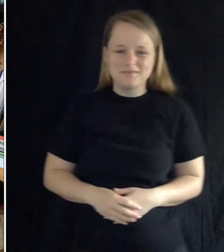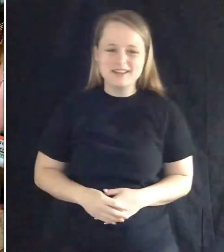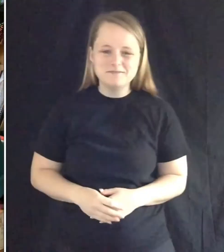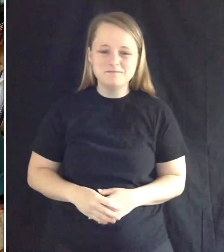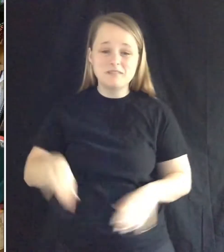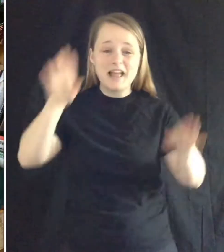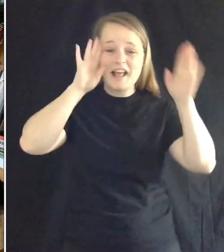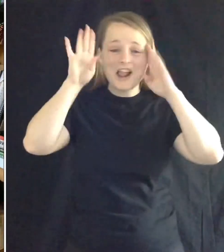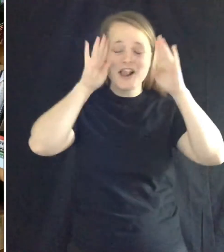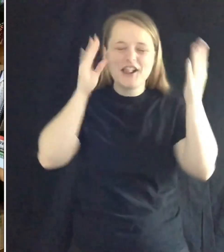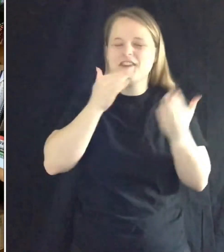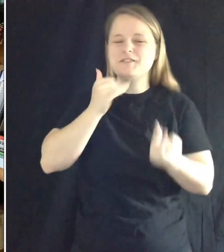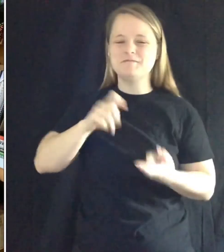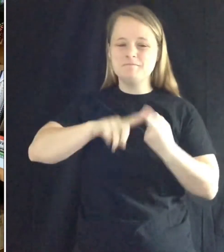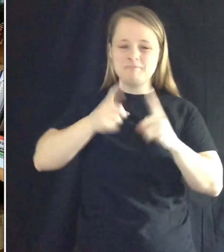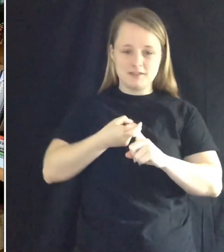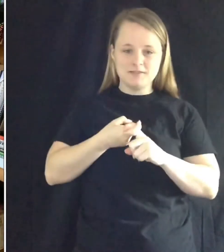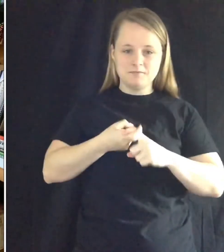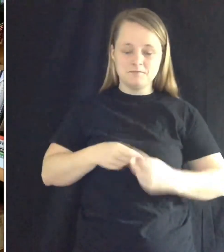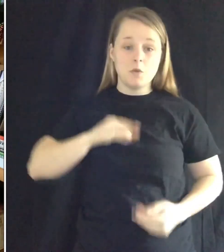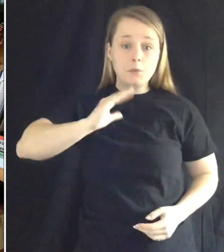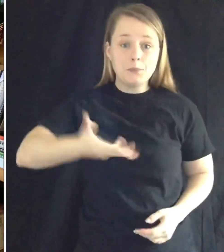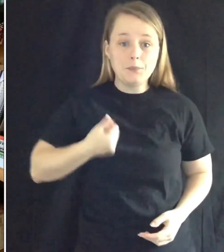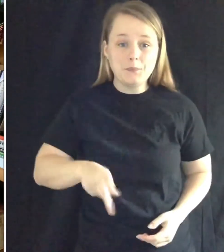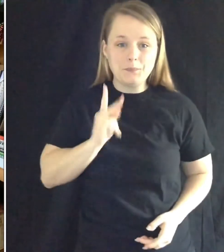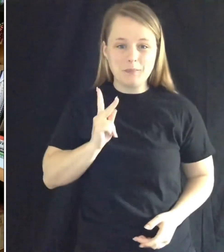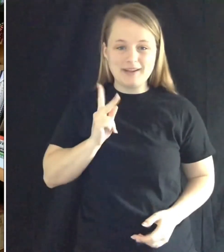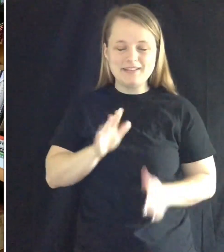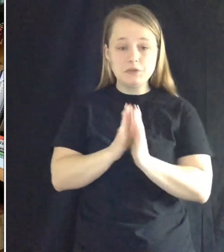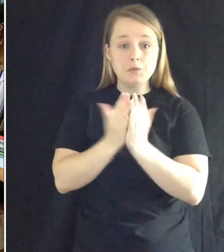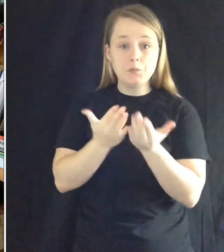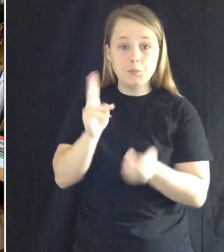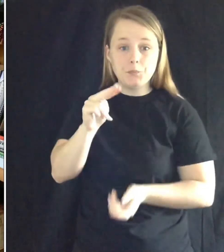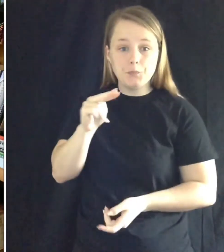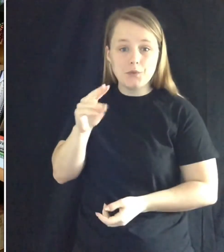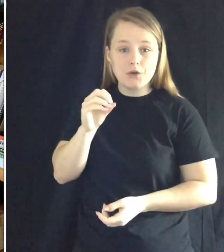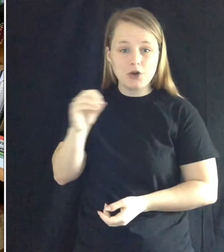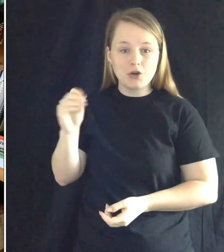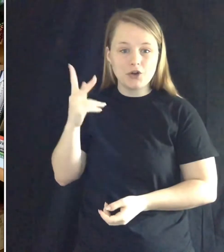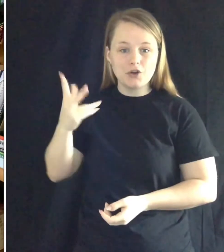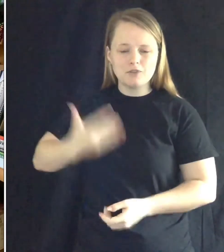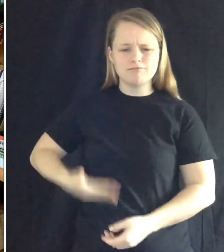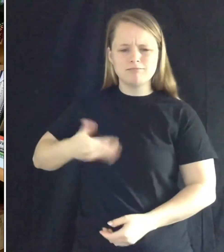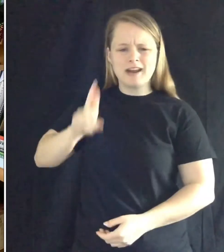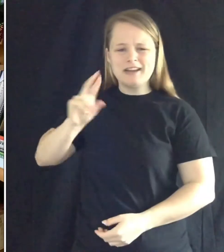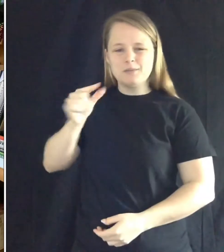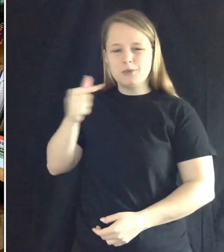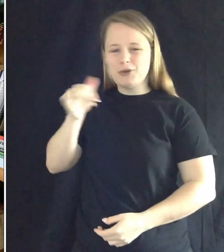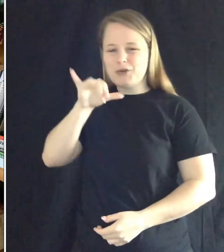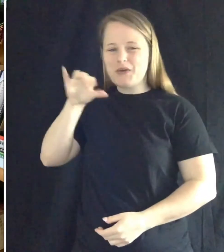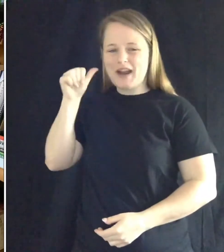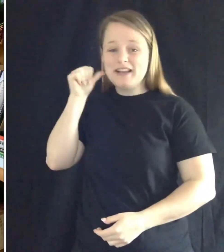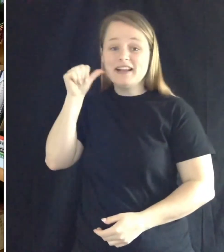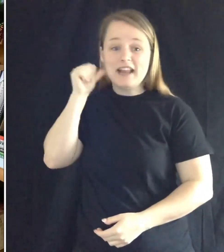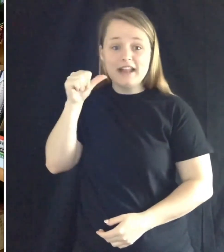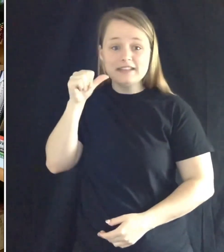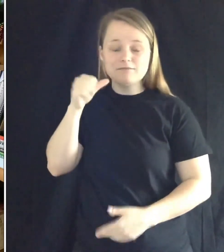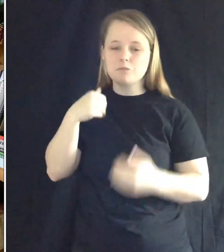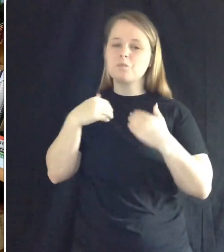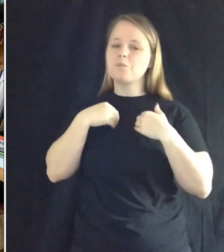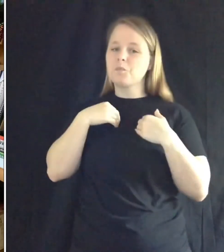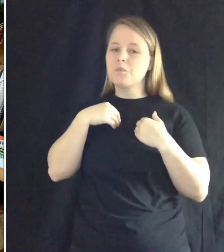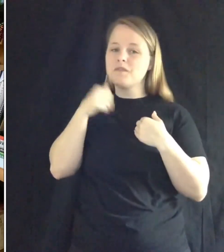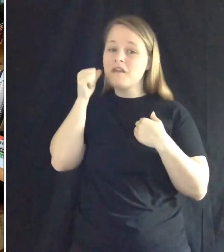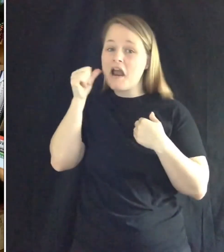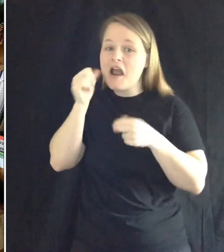Hello my sweet friends! Welcome back to the Book Nook. I'm Raggedy Auntie and with me today is Auntie